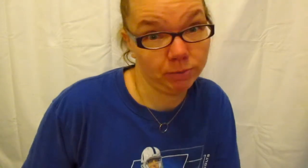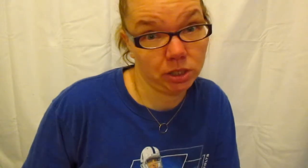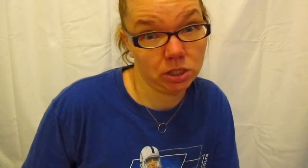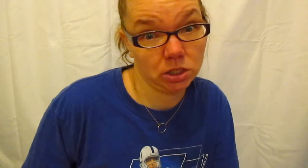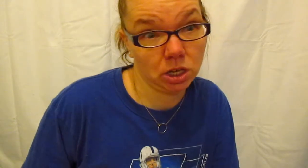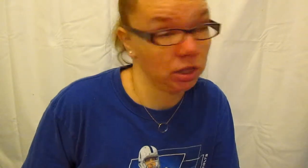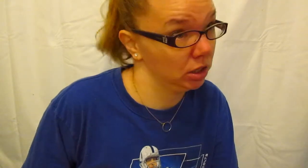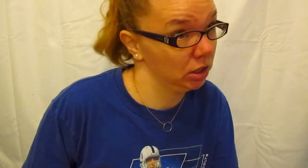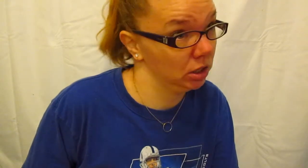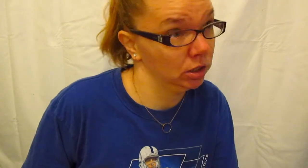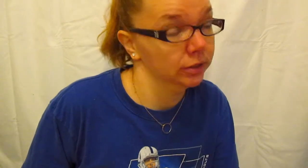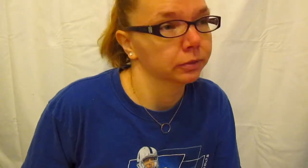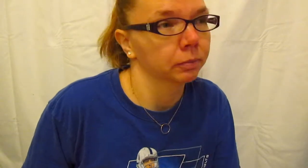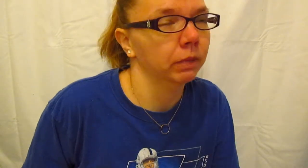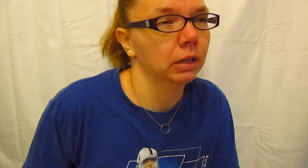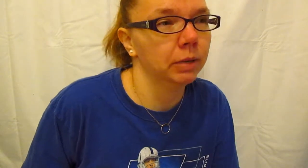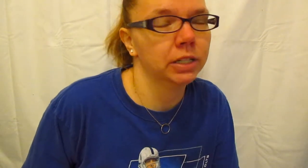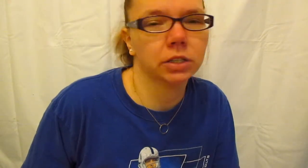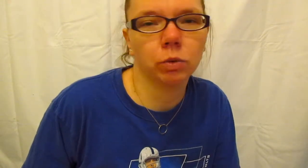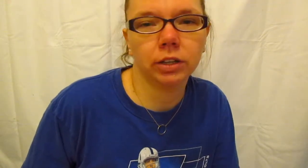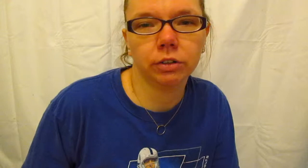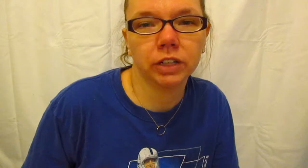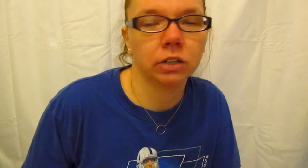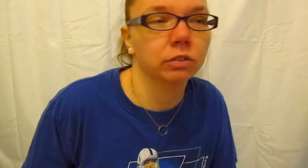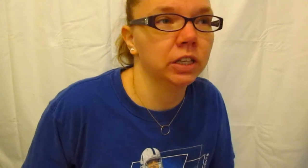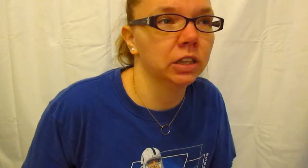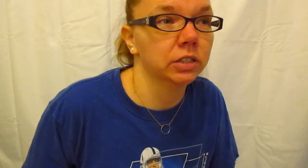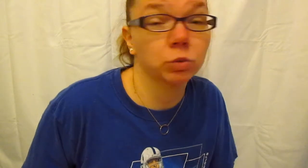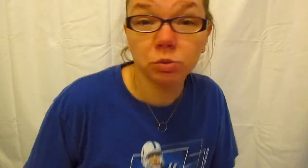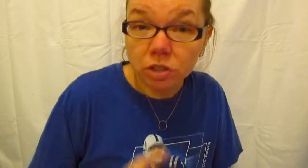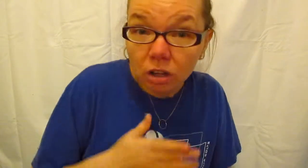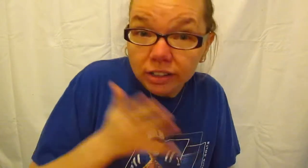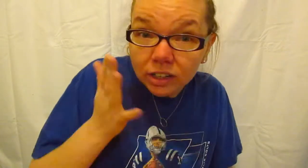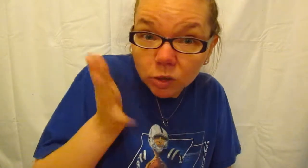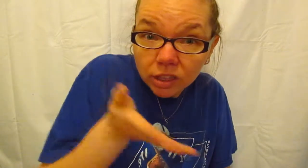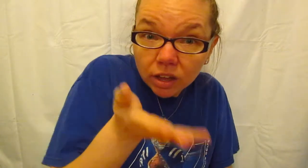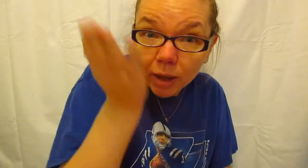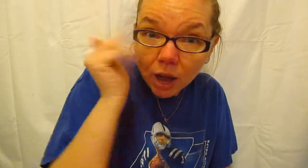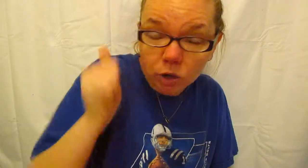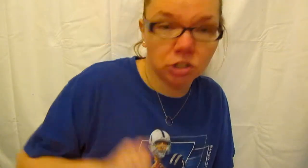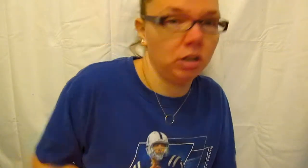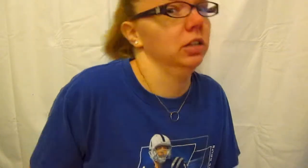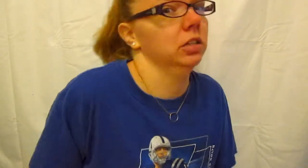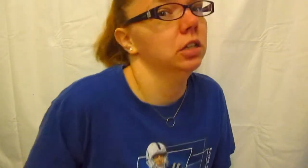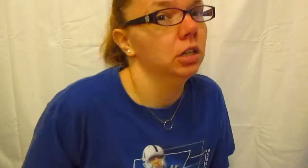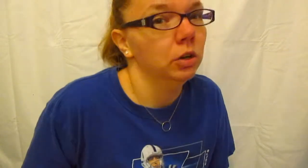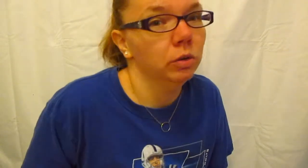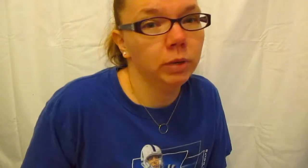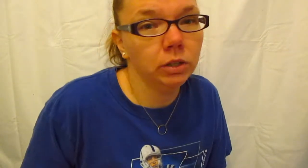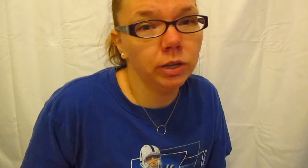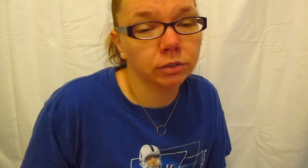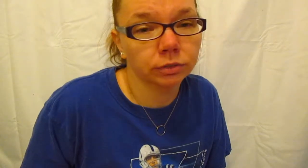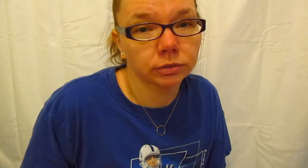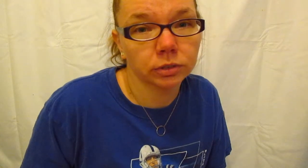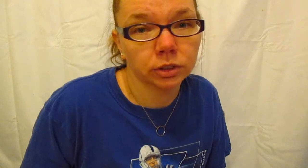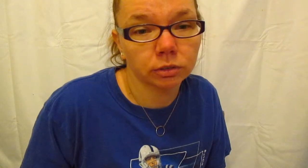updates. Nothing. Minus the one little video of Ethan's which was all taken with a power shot. My new elf. So